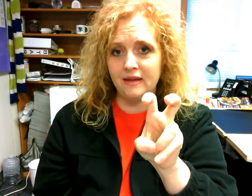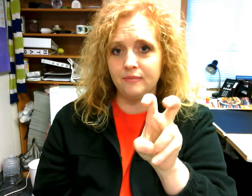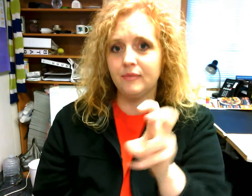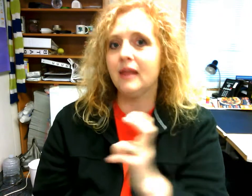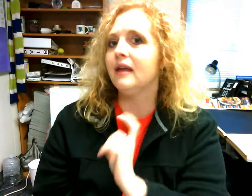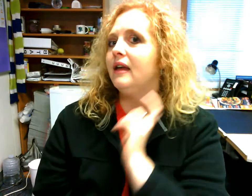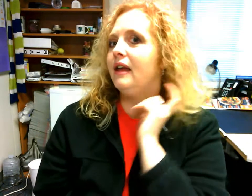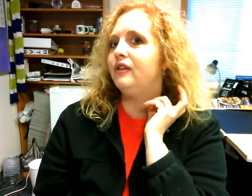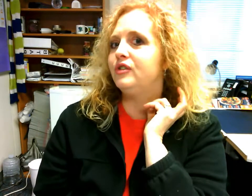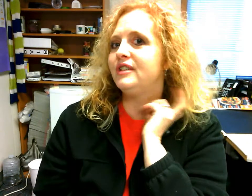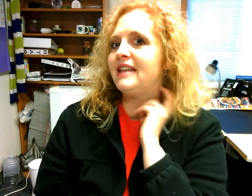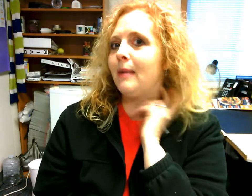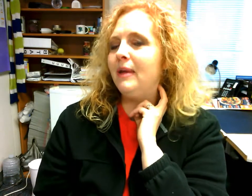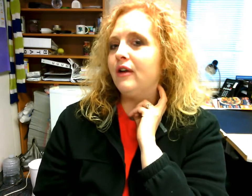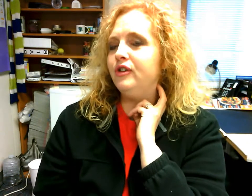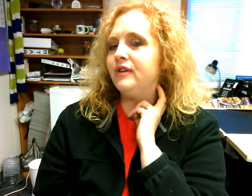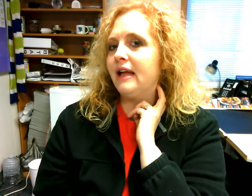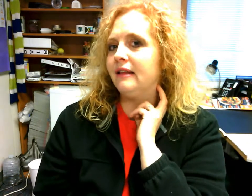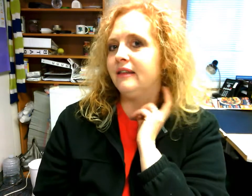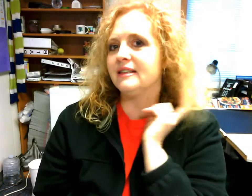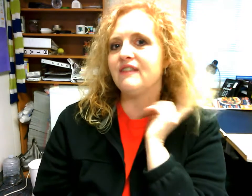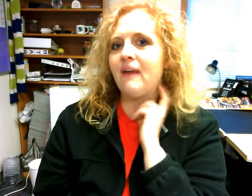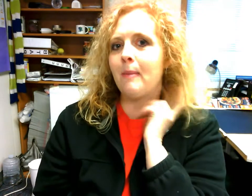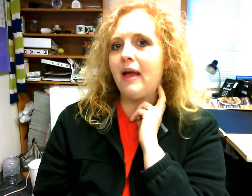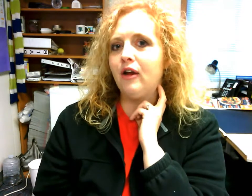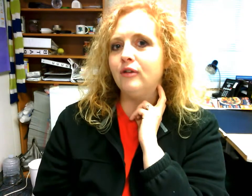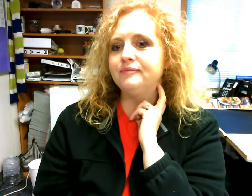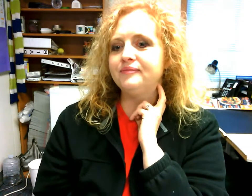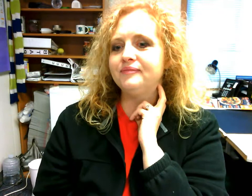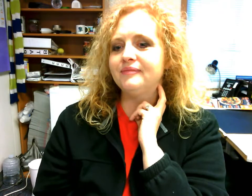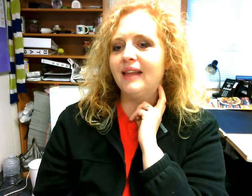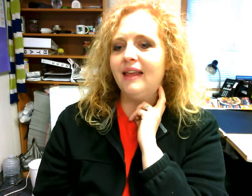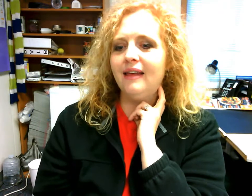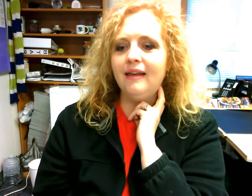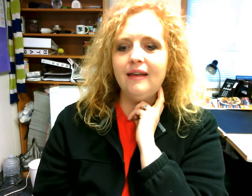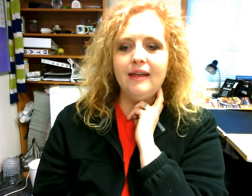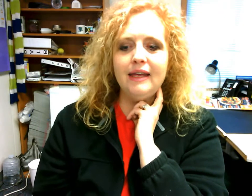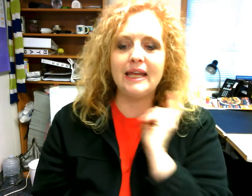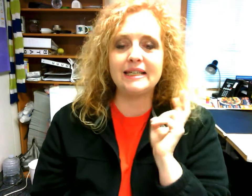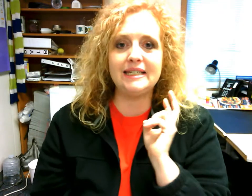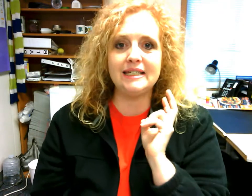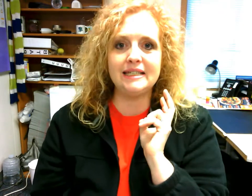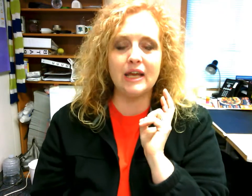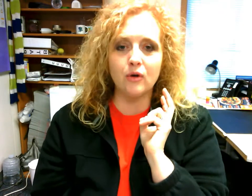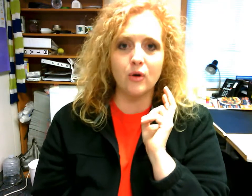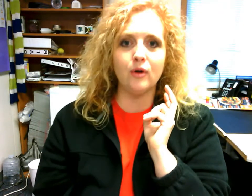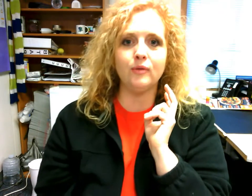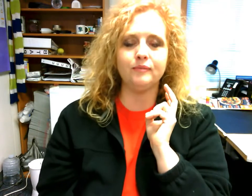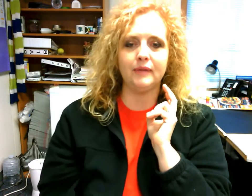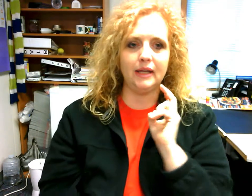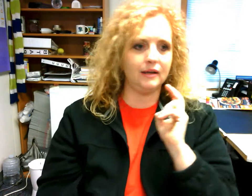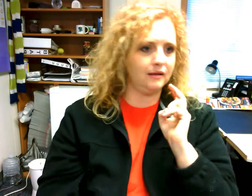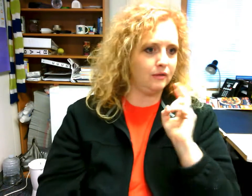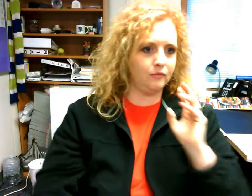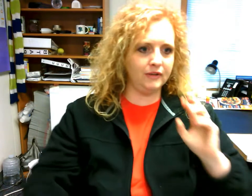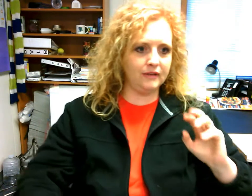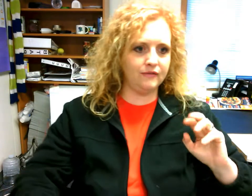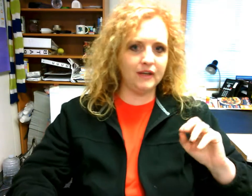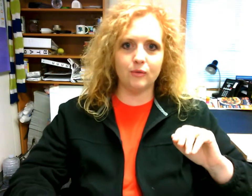and you're just tapping on your neck like this vampire next is scarecrow and hopefully the video